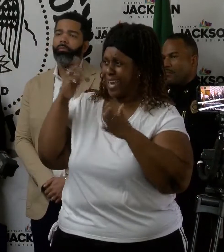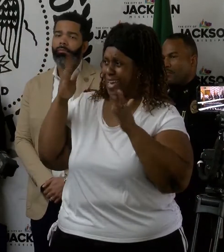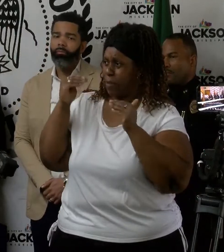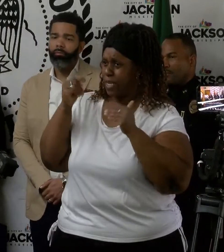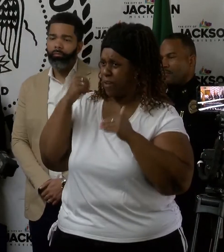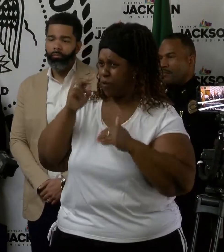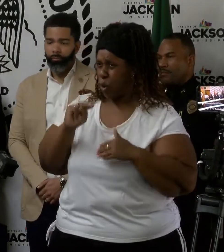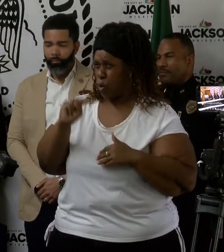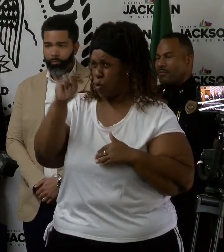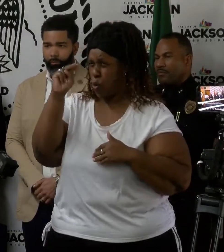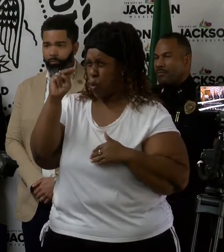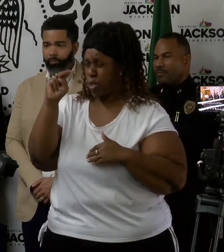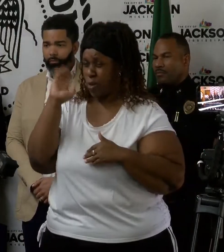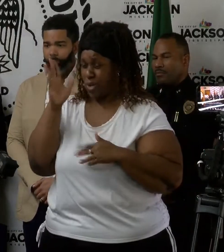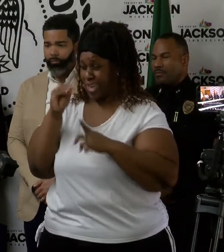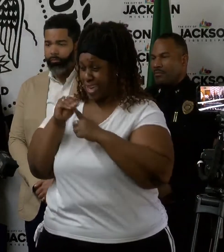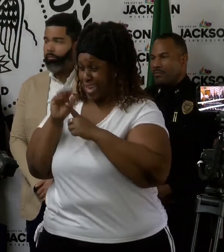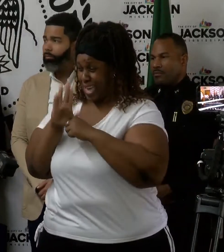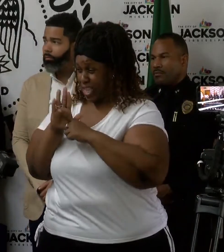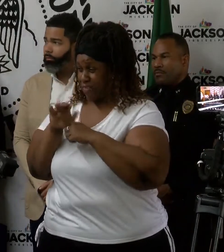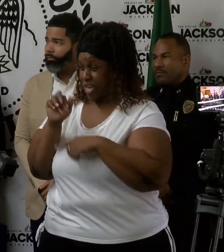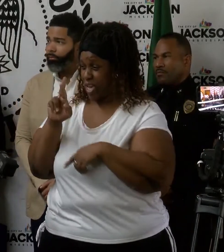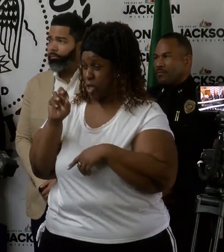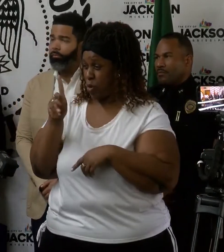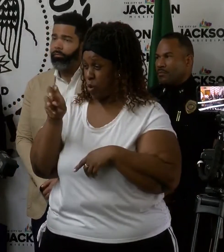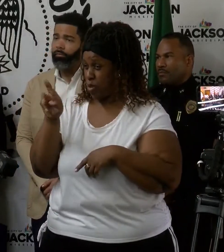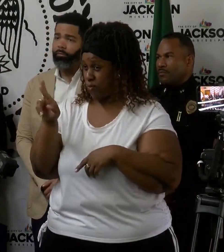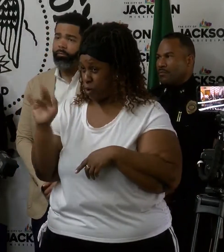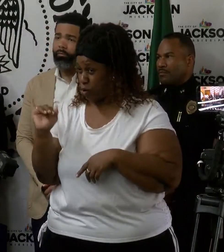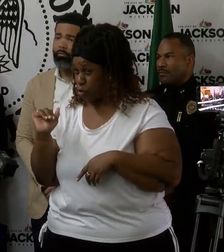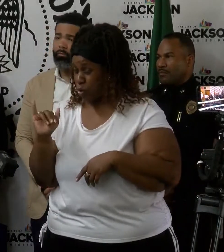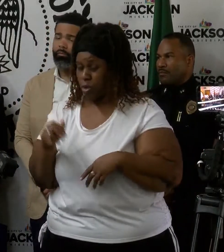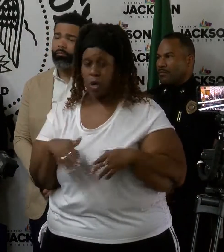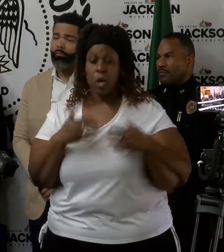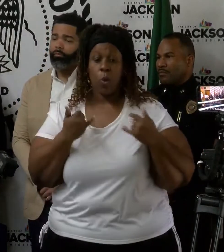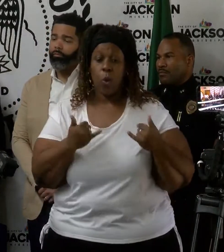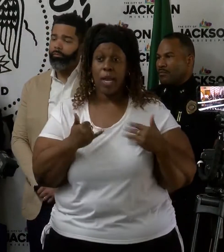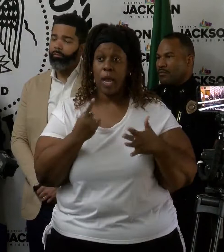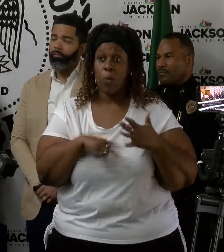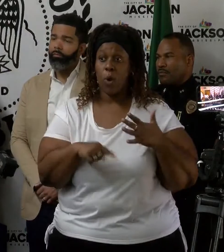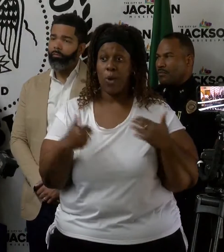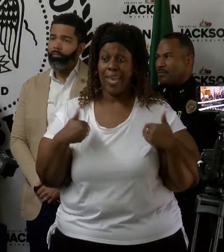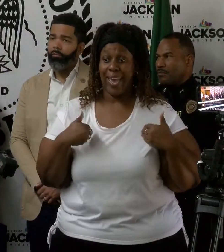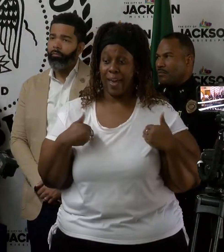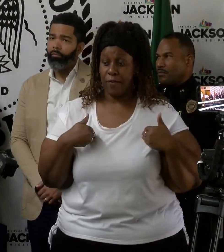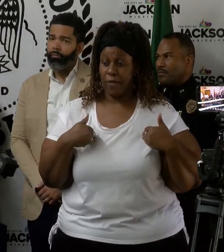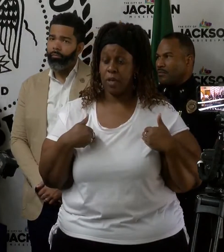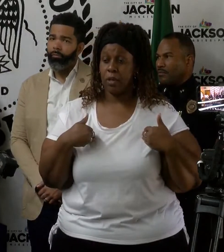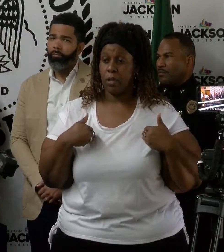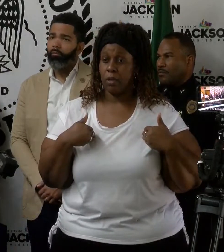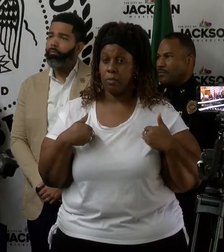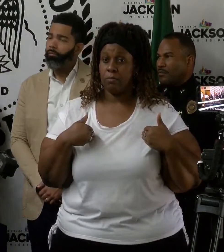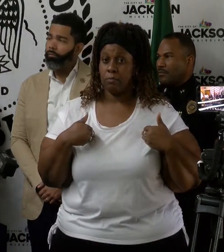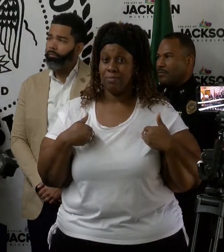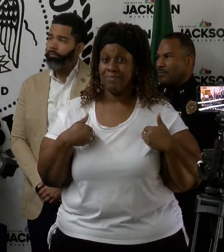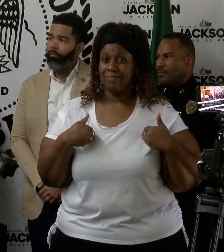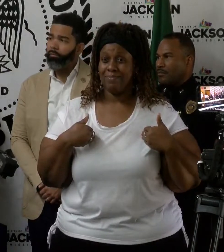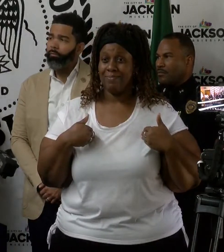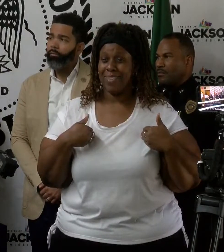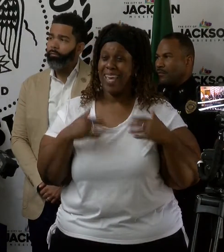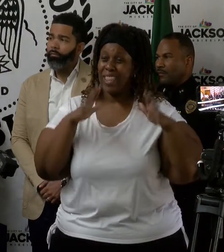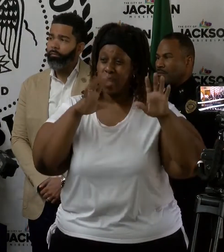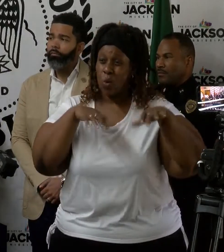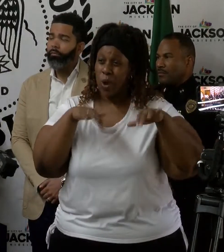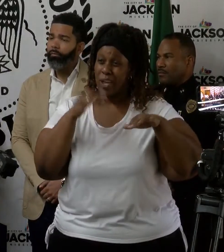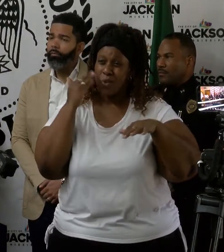north which would impact the reservoir more? Well, right now what we're looking at is just the chances of showers,